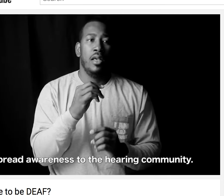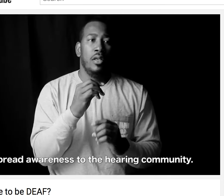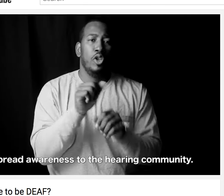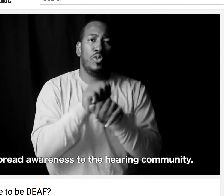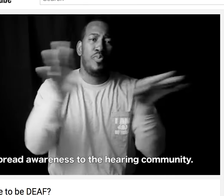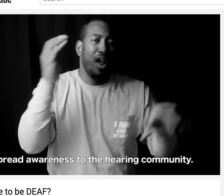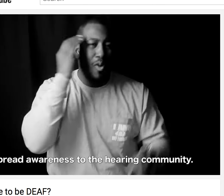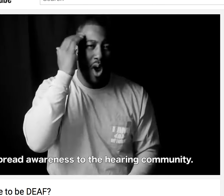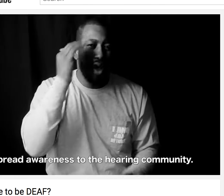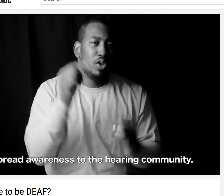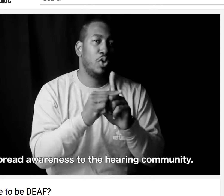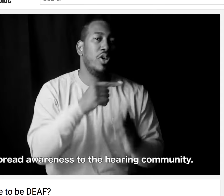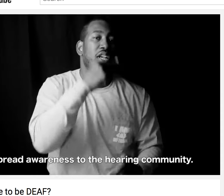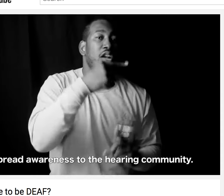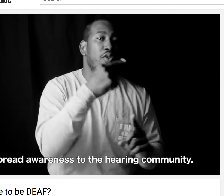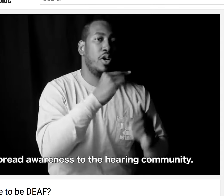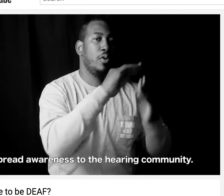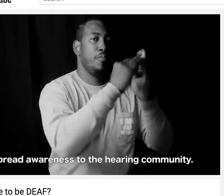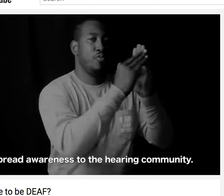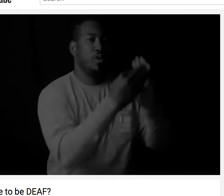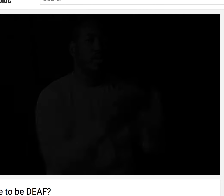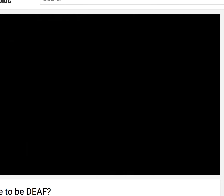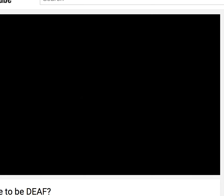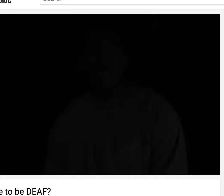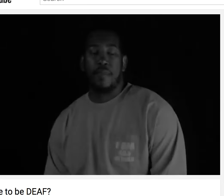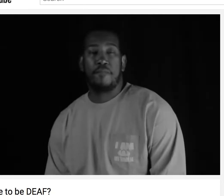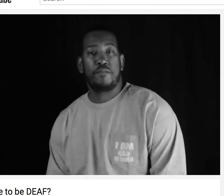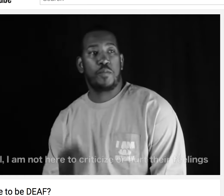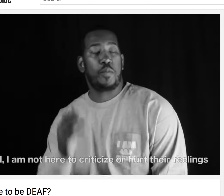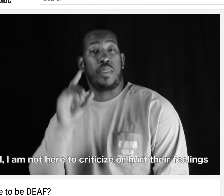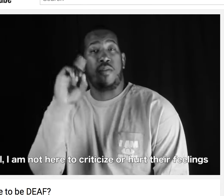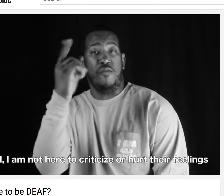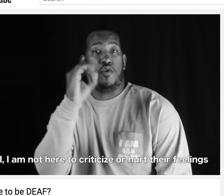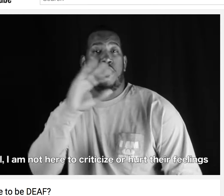Education, for example, and the knowledge of the hearing community.